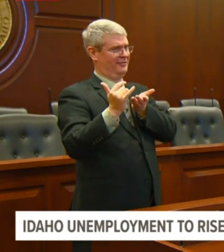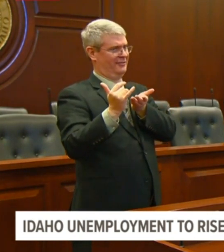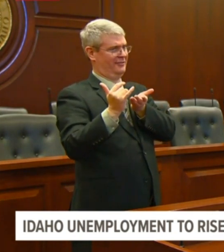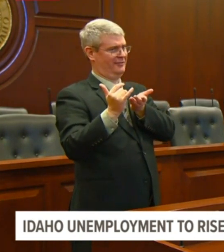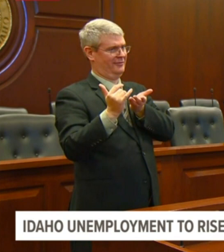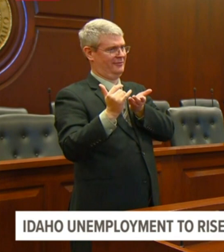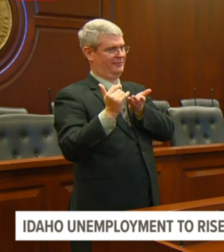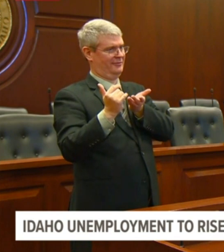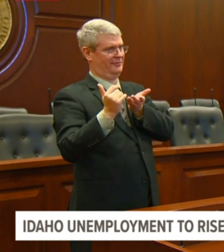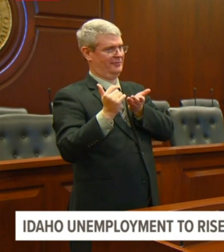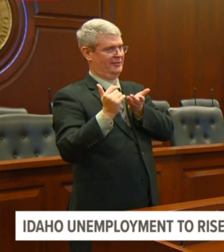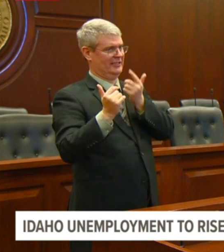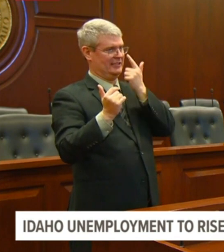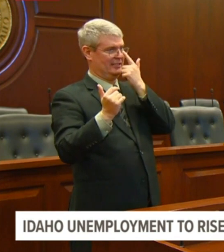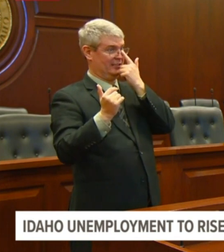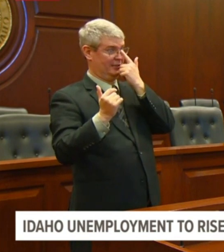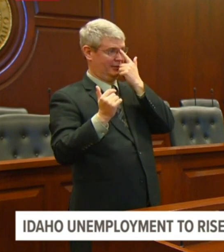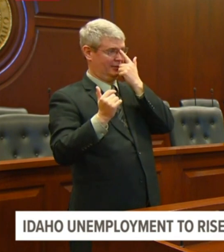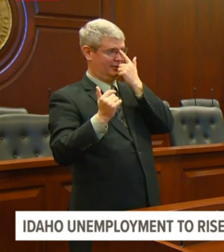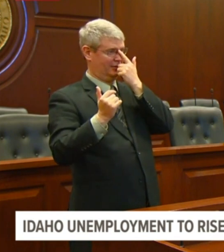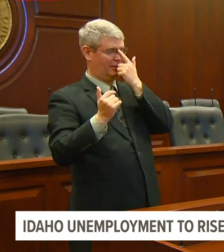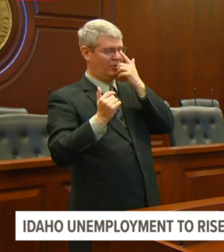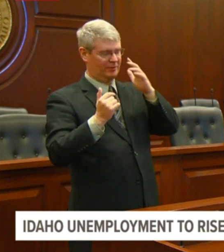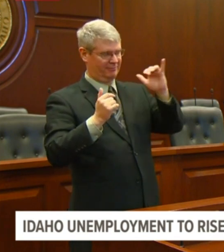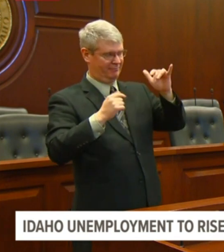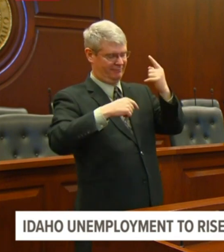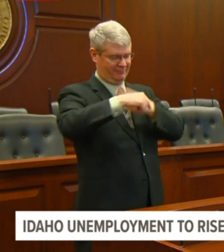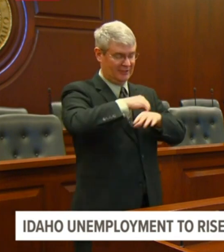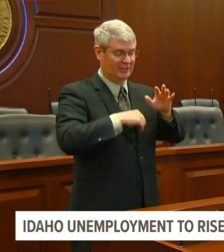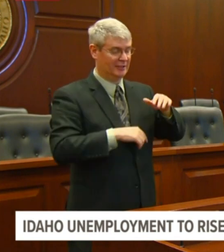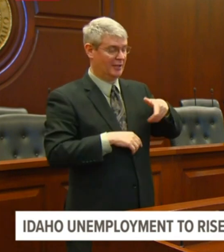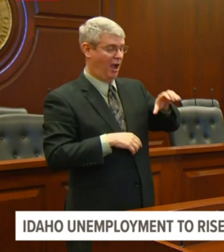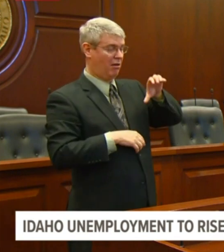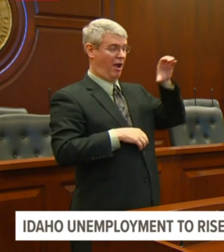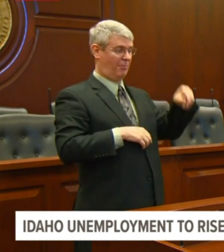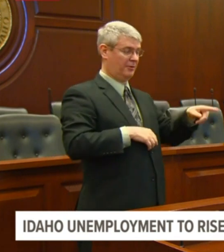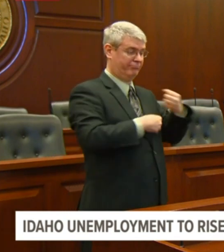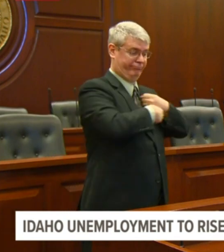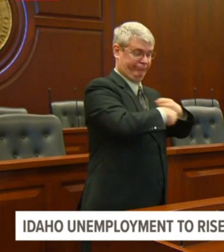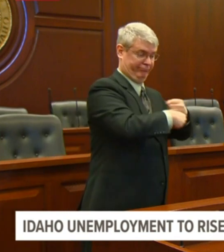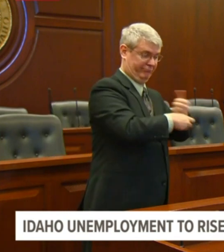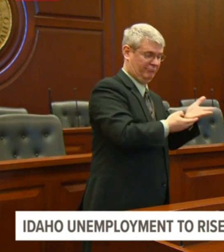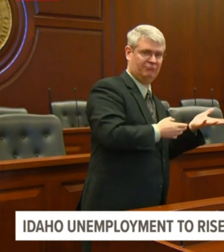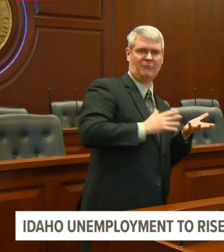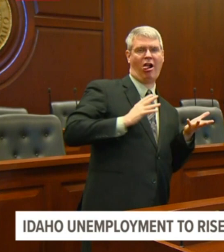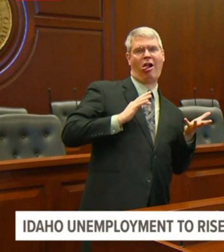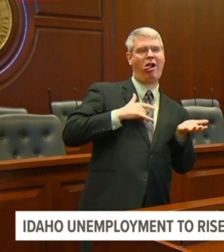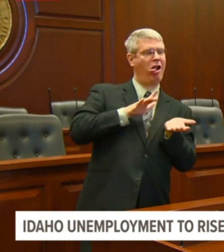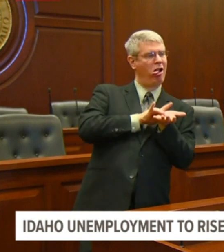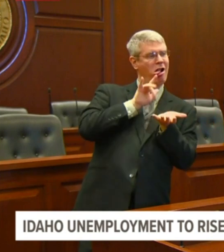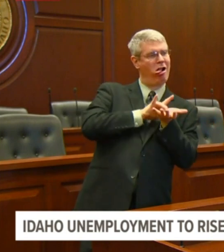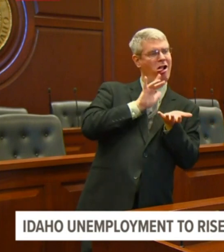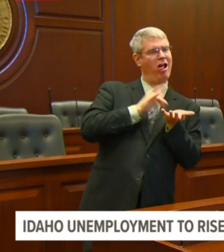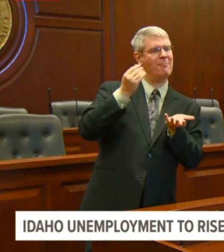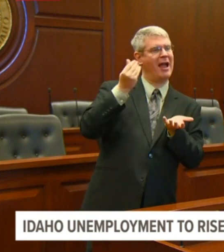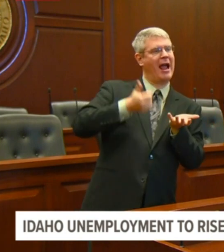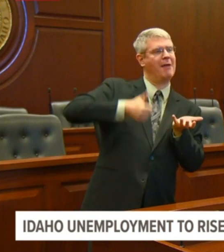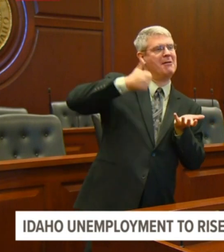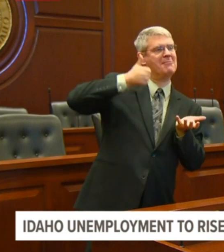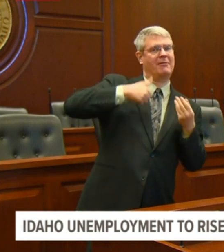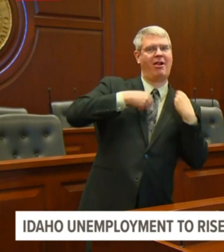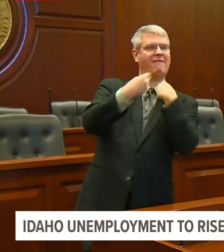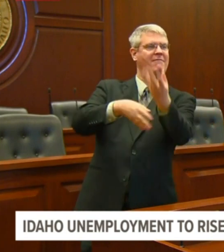from harming Idaho people for, because of these high prices? Well, actually my first executive order,